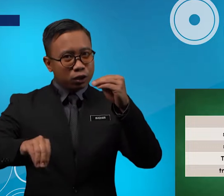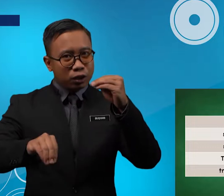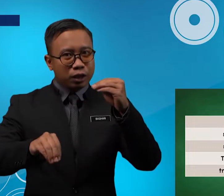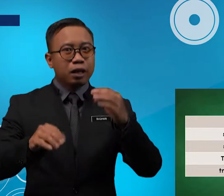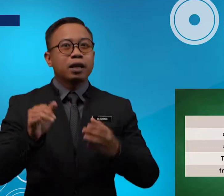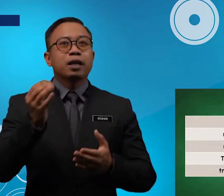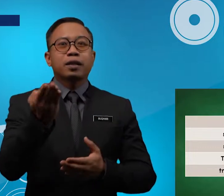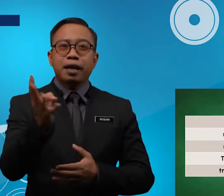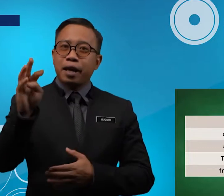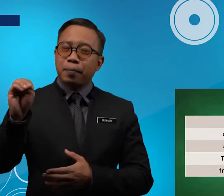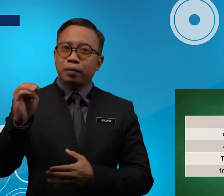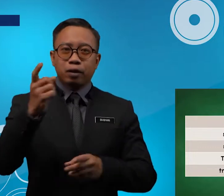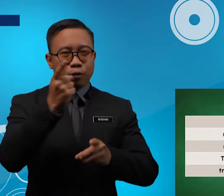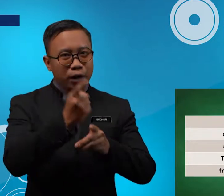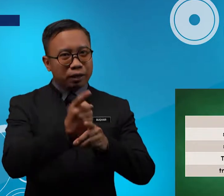them correctly.